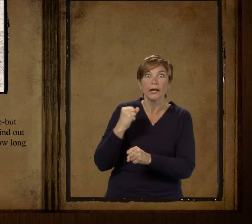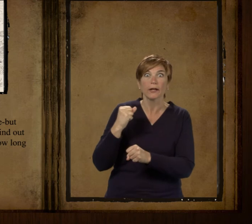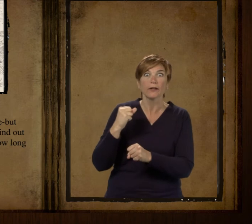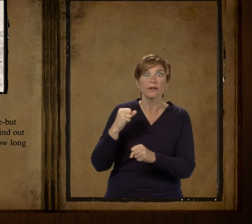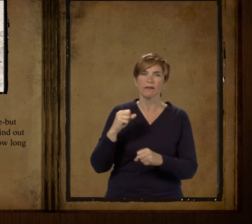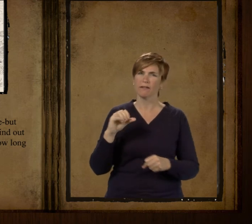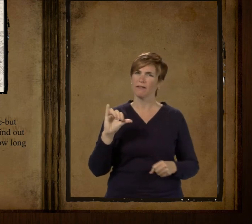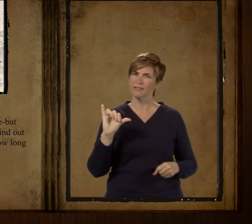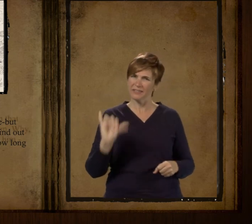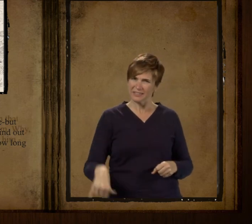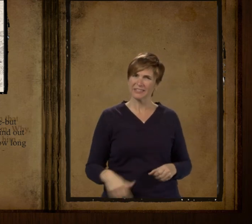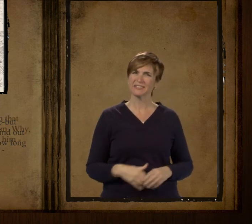long he was on the road